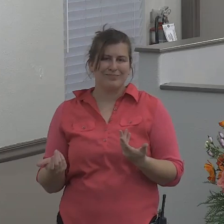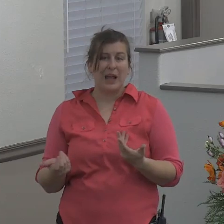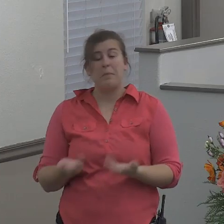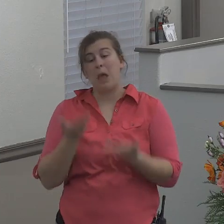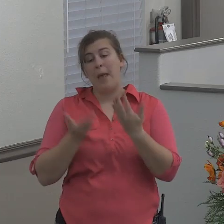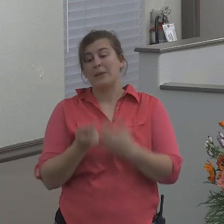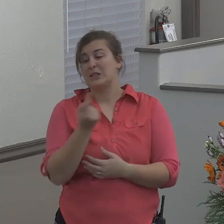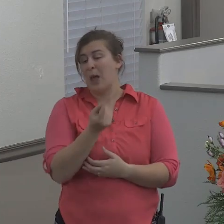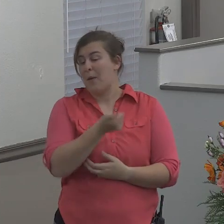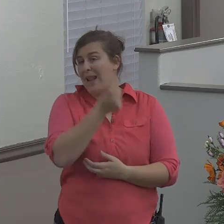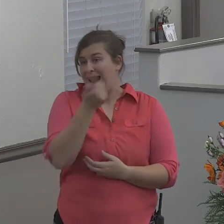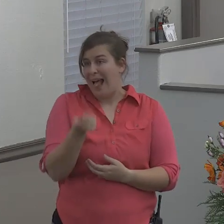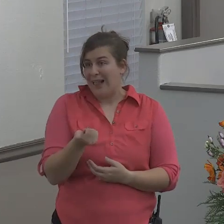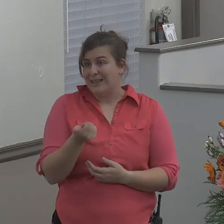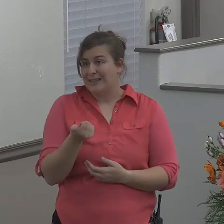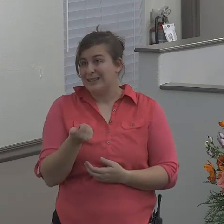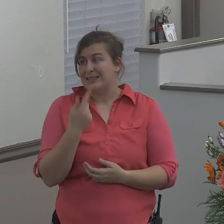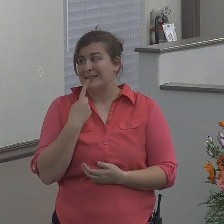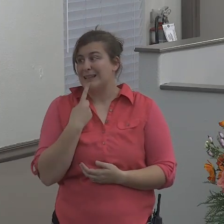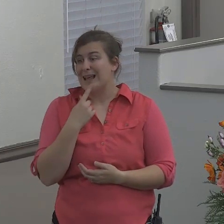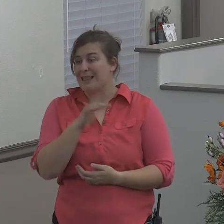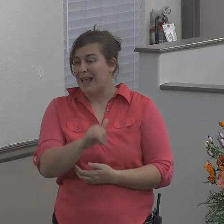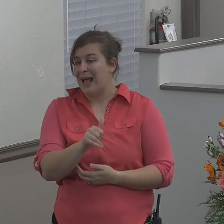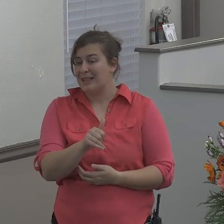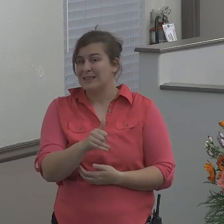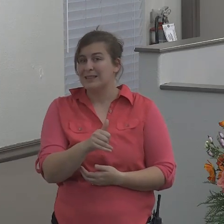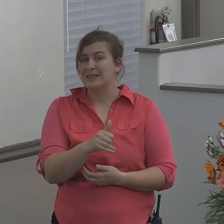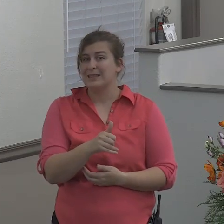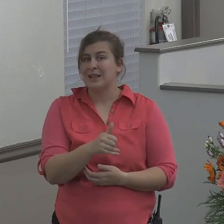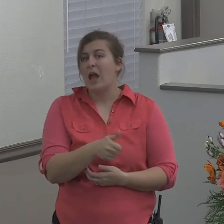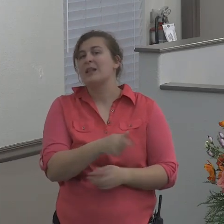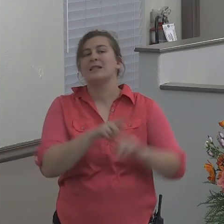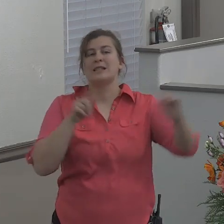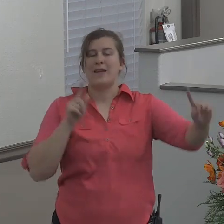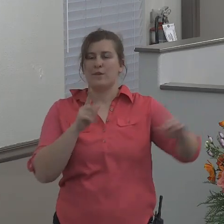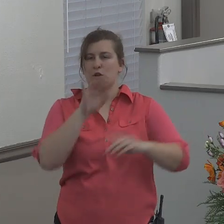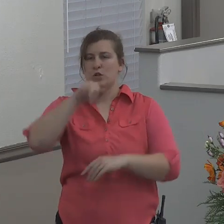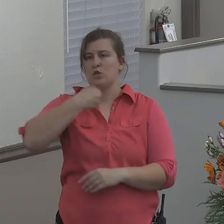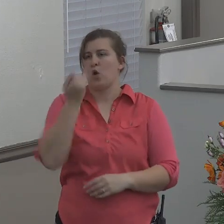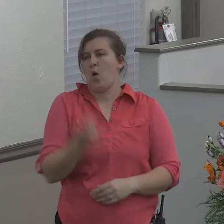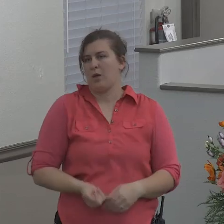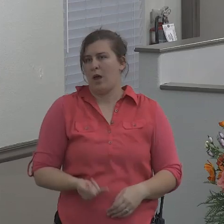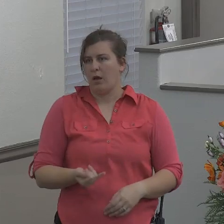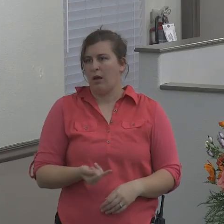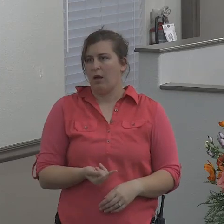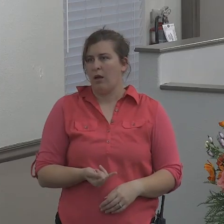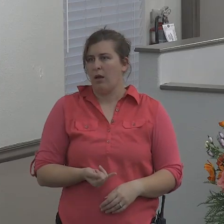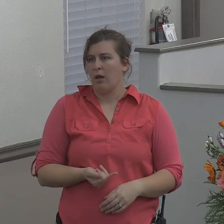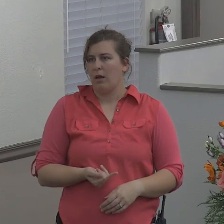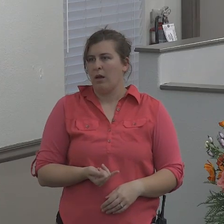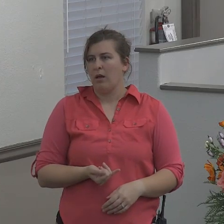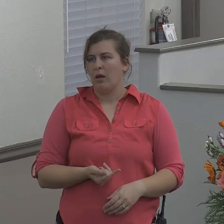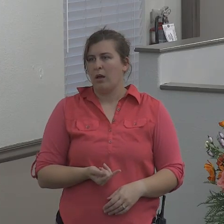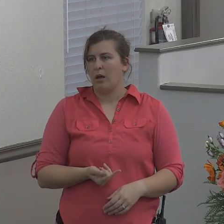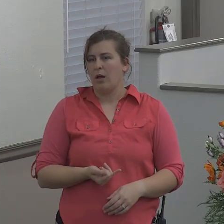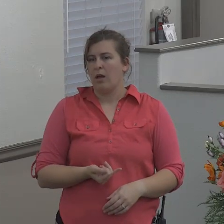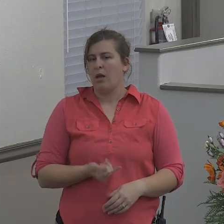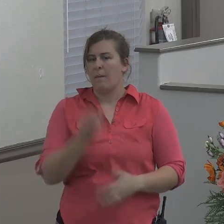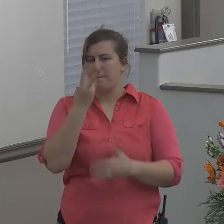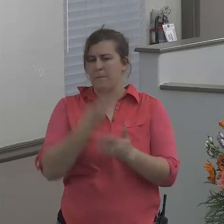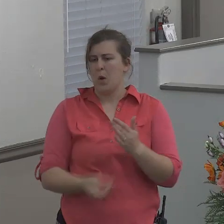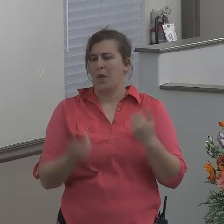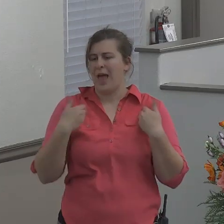It is not reasonable to believe that there were two Jonahs whose fathers were named Amidi and who were